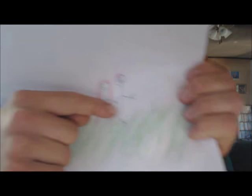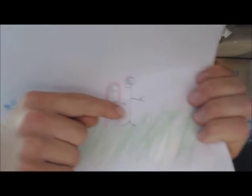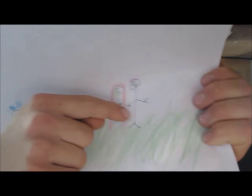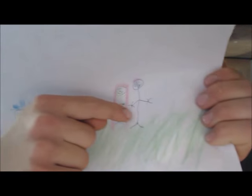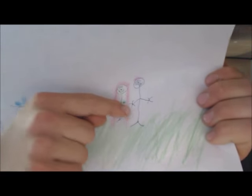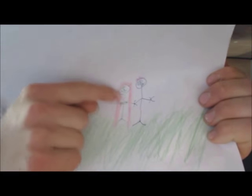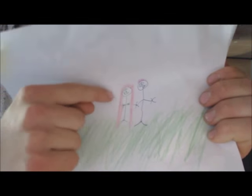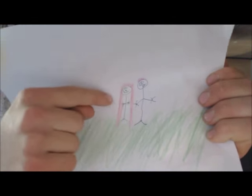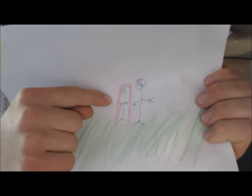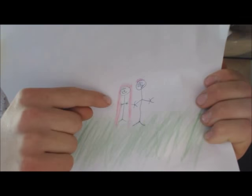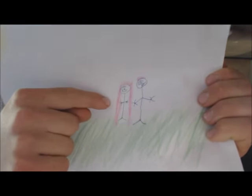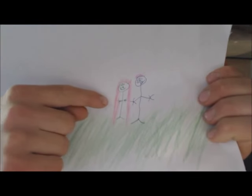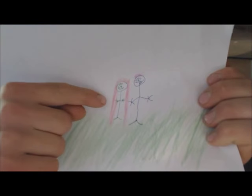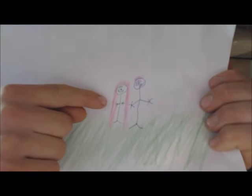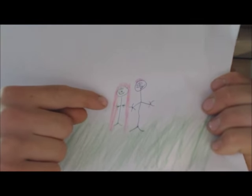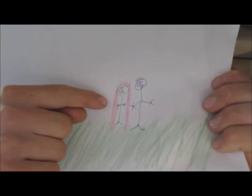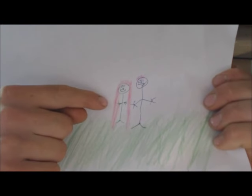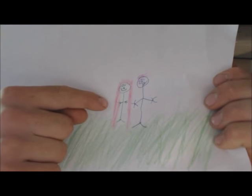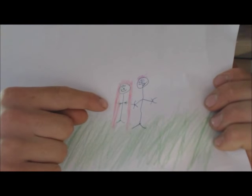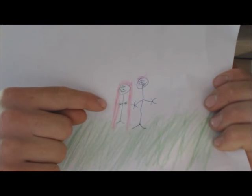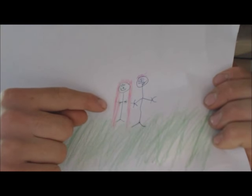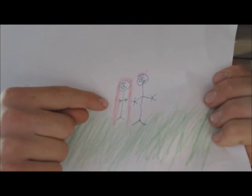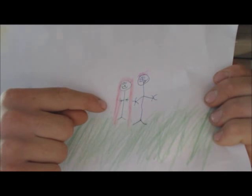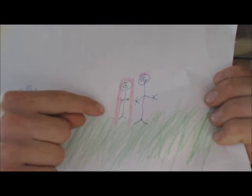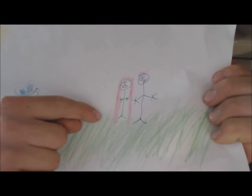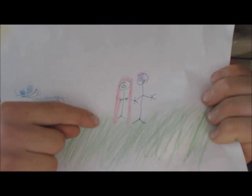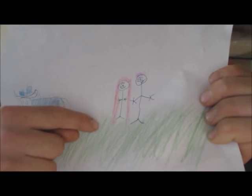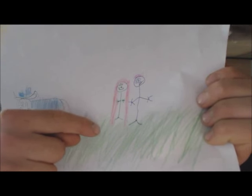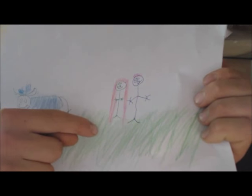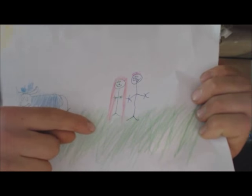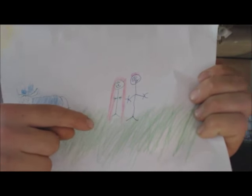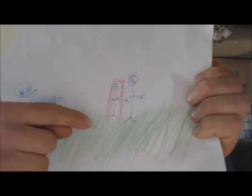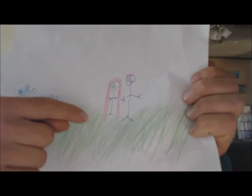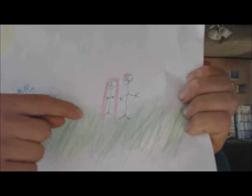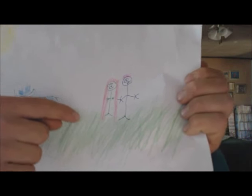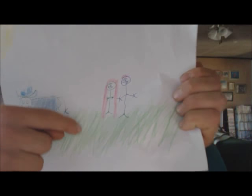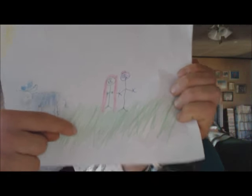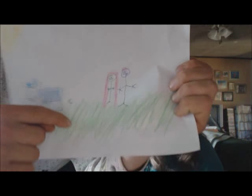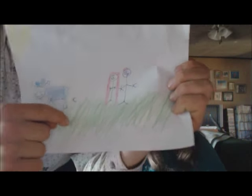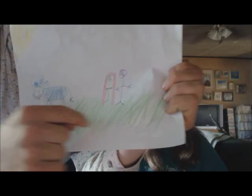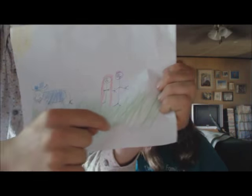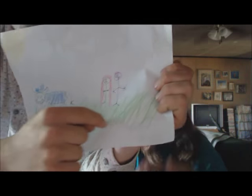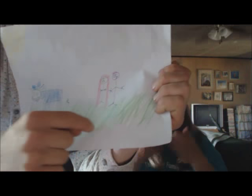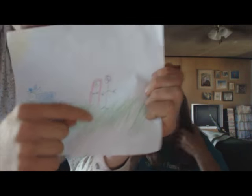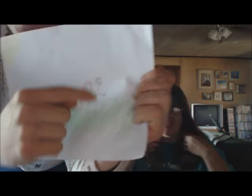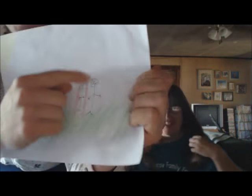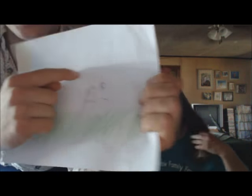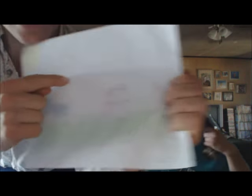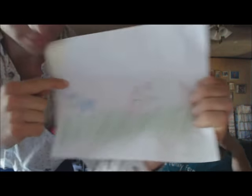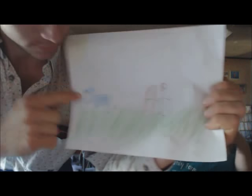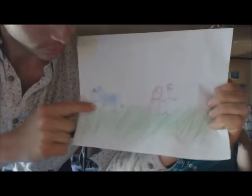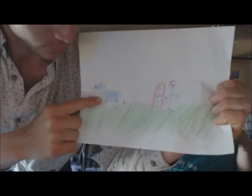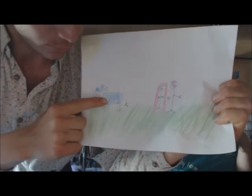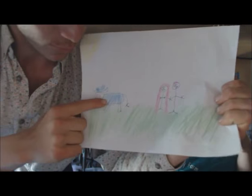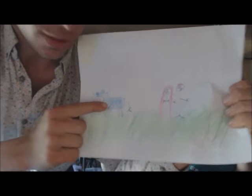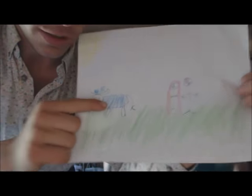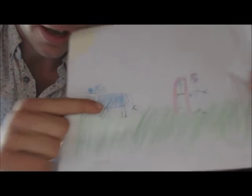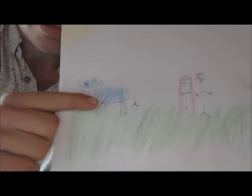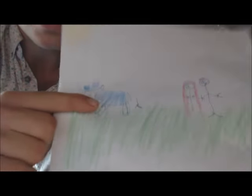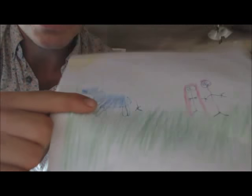we see. Yeah, that one's mom. Mm-hmm, with long hair. long hair. She said she wanted long hair. No, I said I have long hair. And this